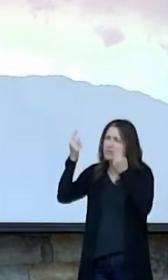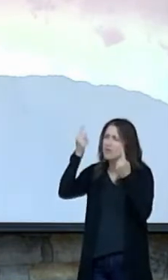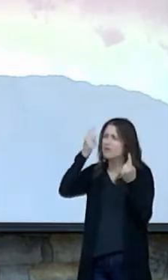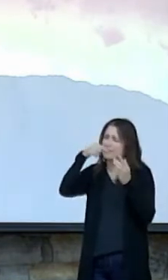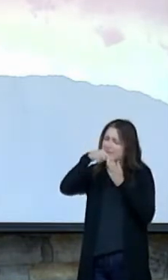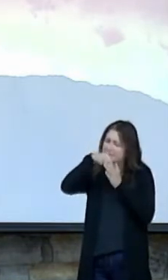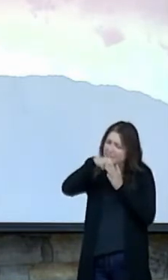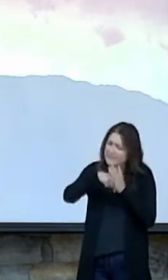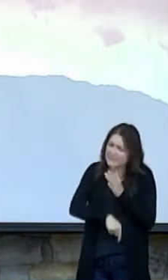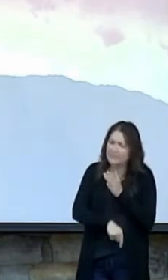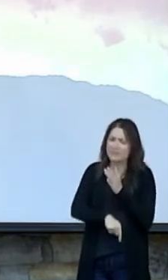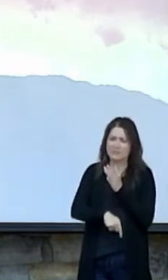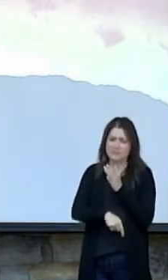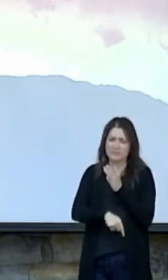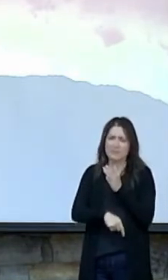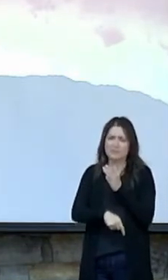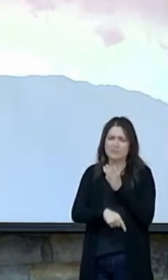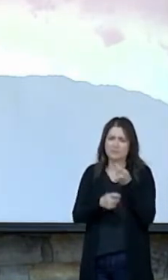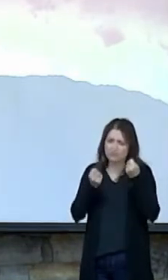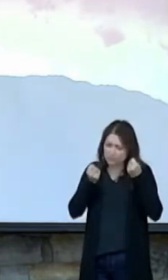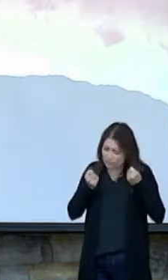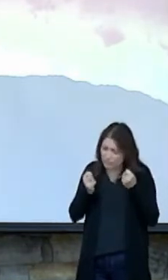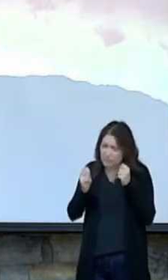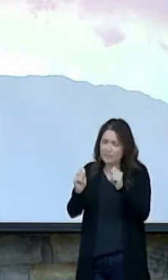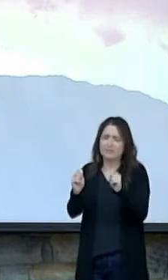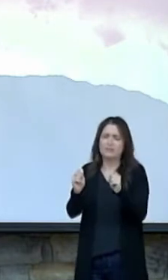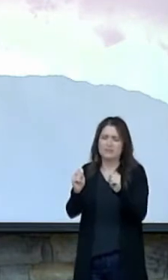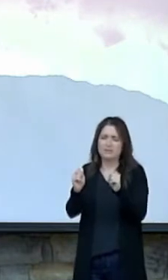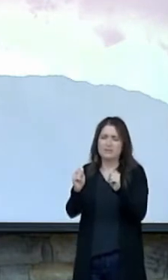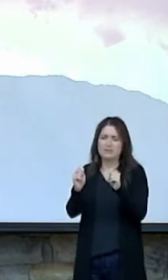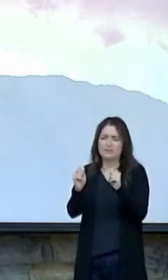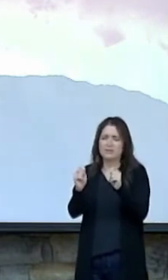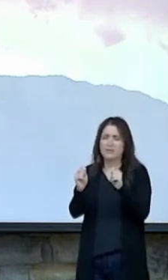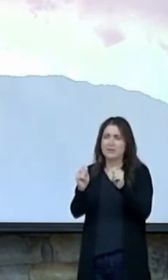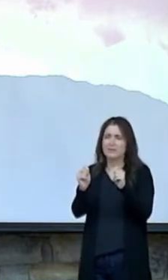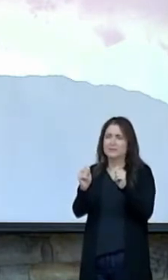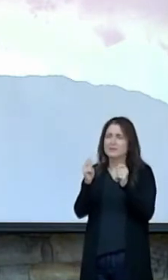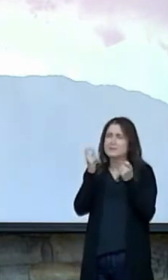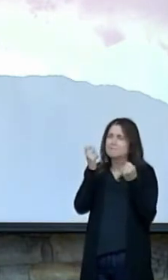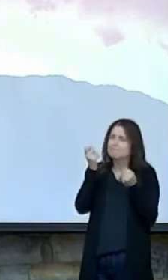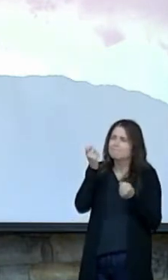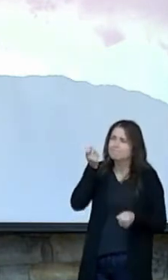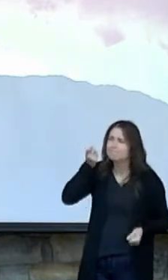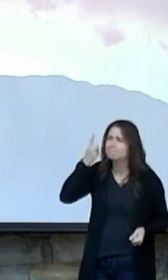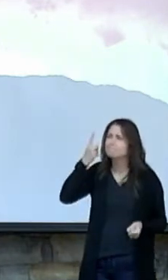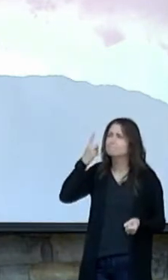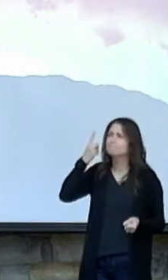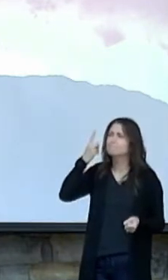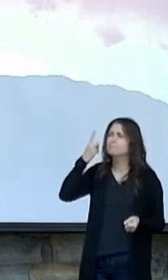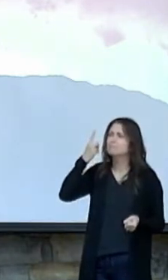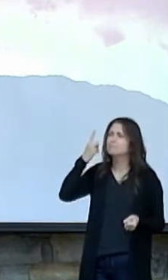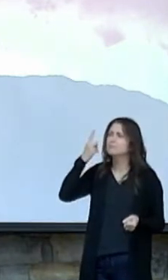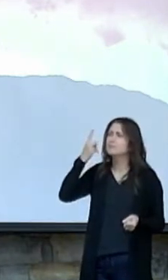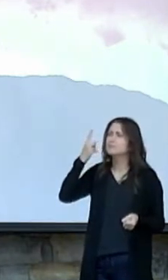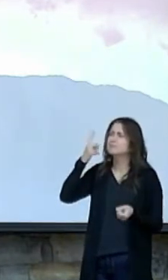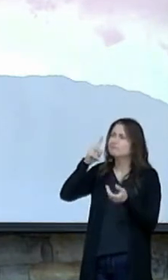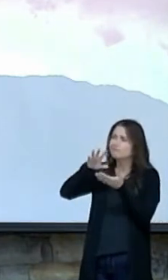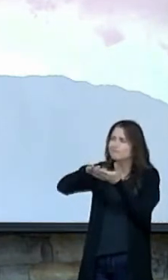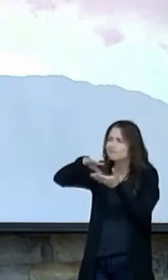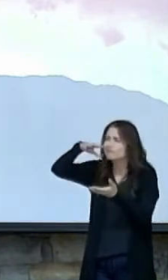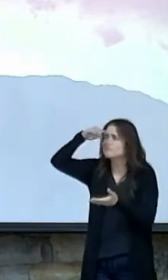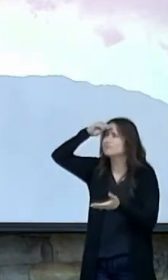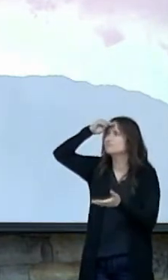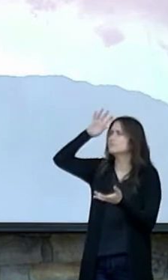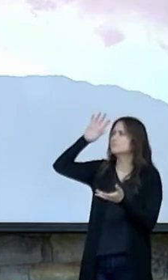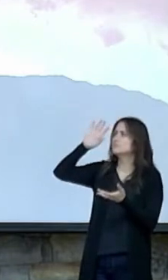deeply, try to somehow understand and grasp God's love for